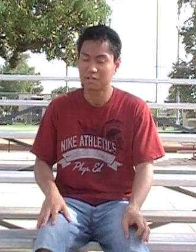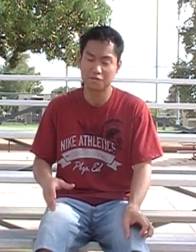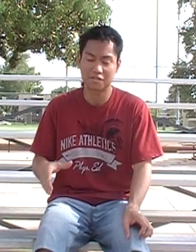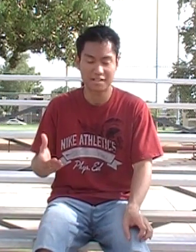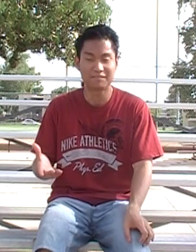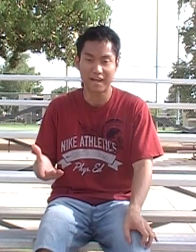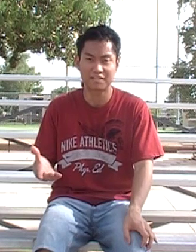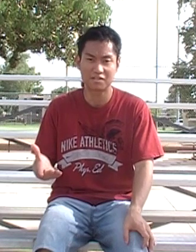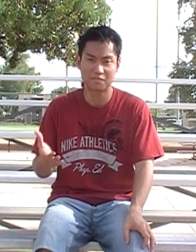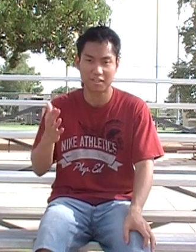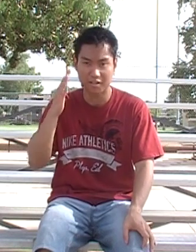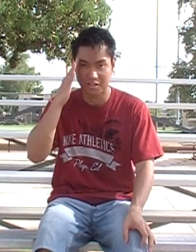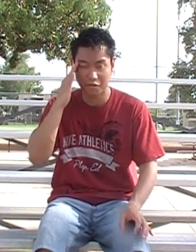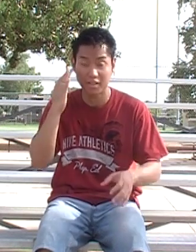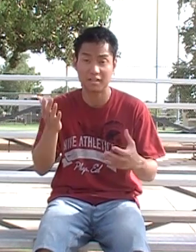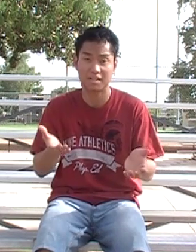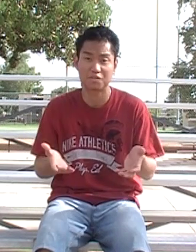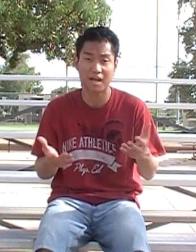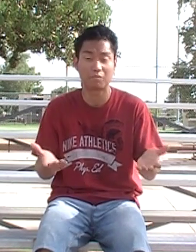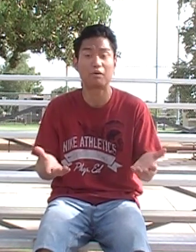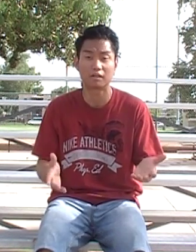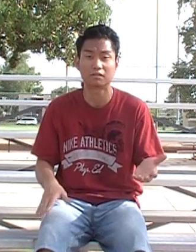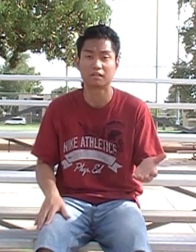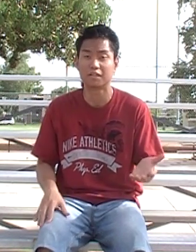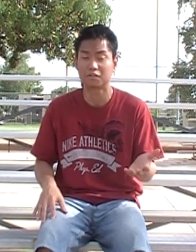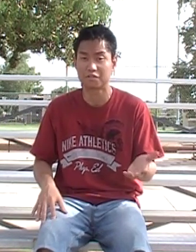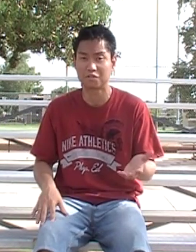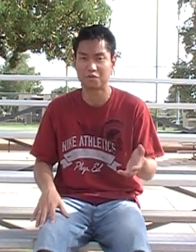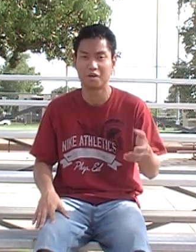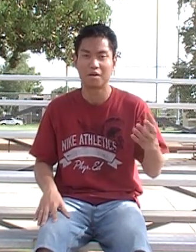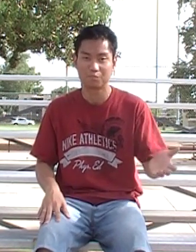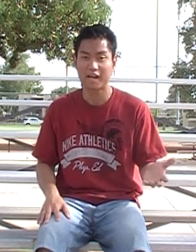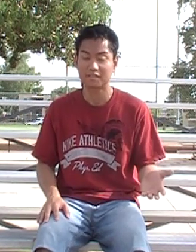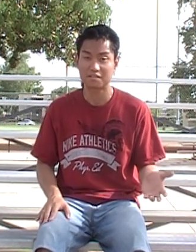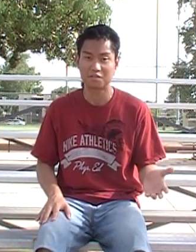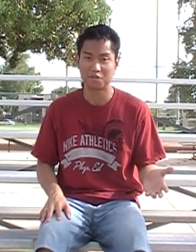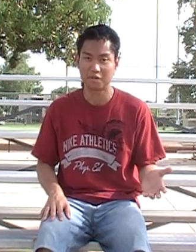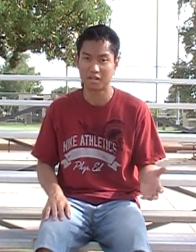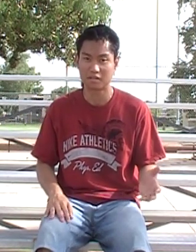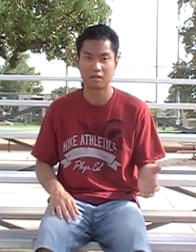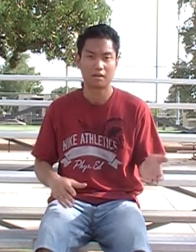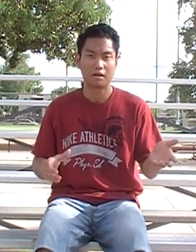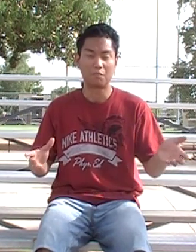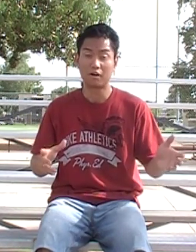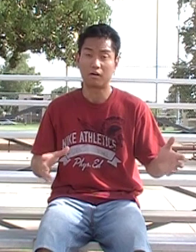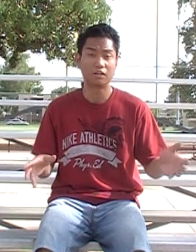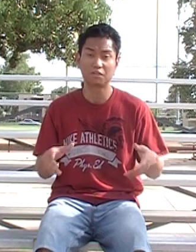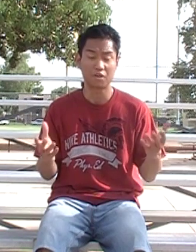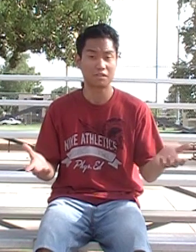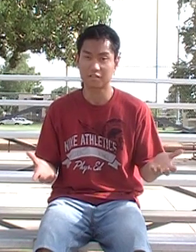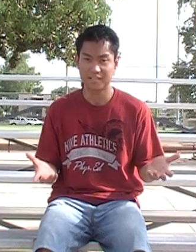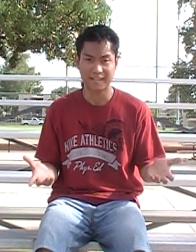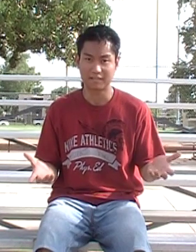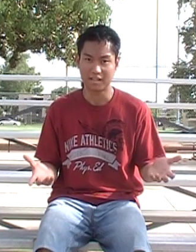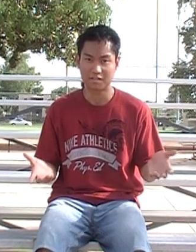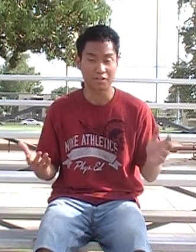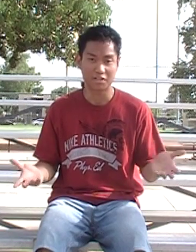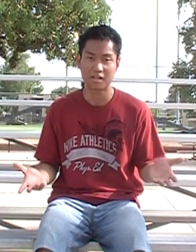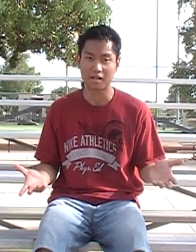huge disadvantage because you really need to have a partner in order to practice doing all of the martial arts techniques on a chair